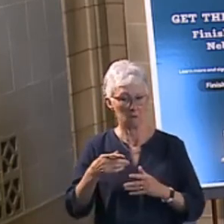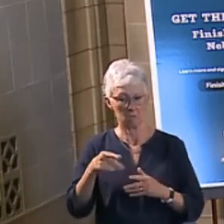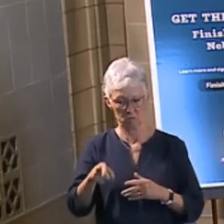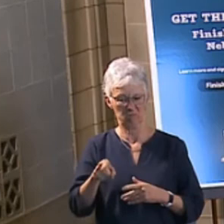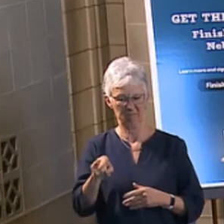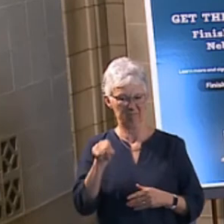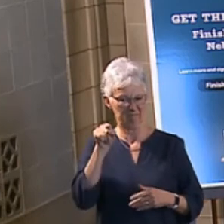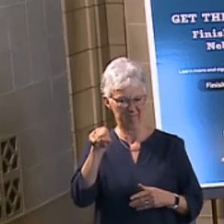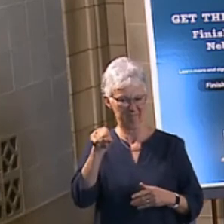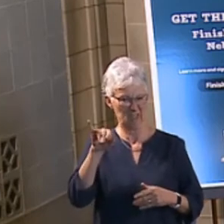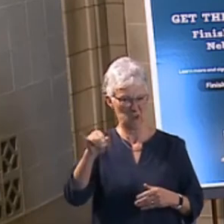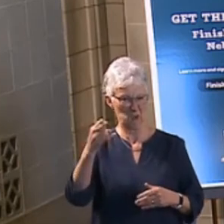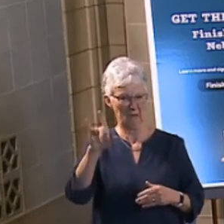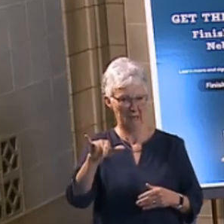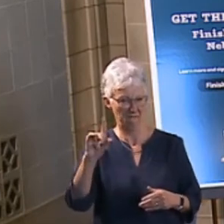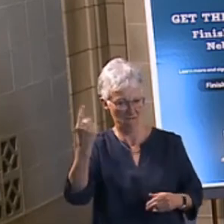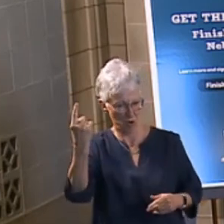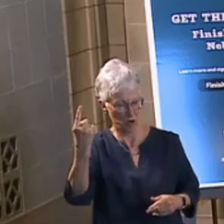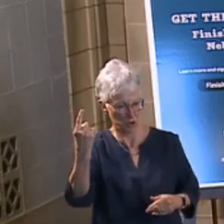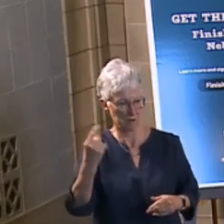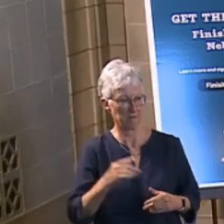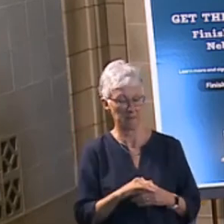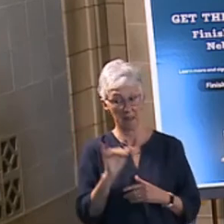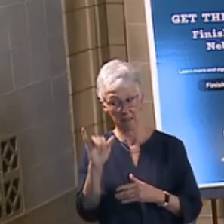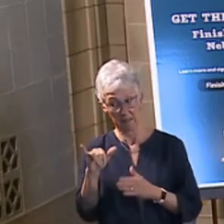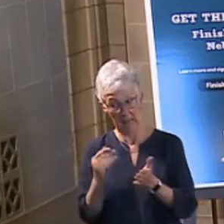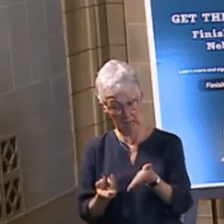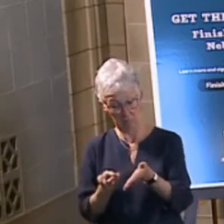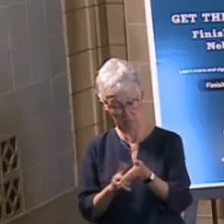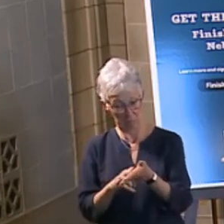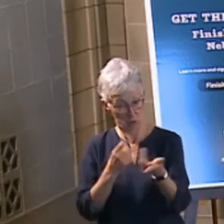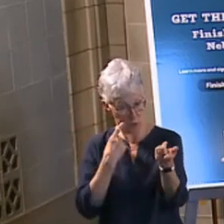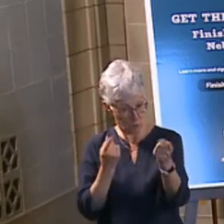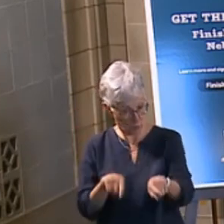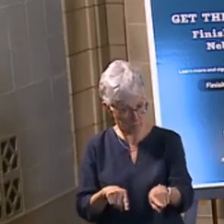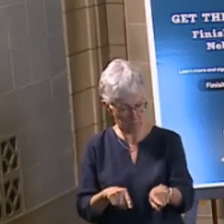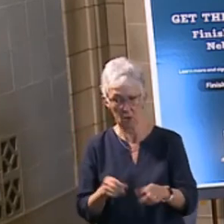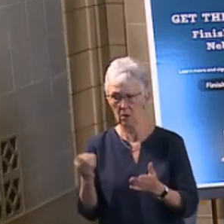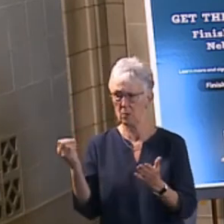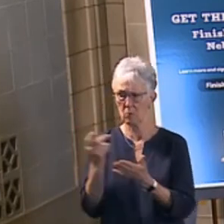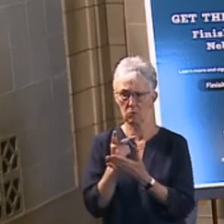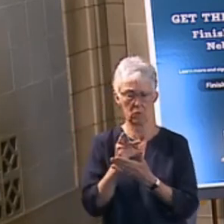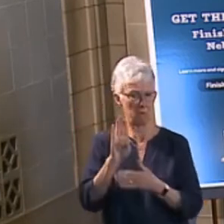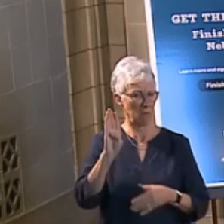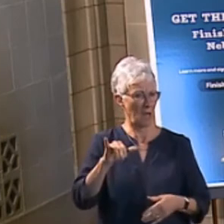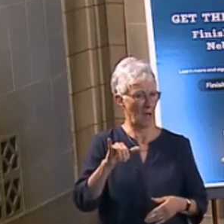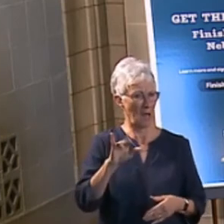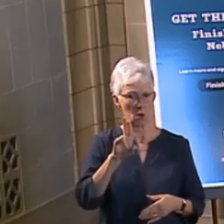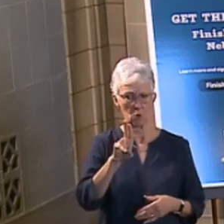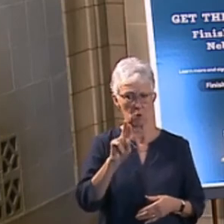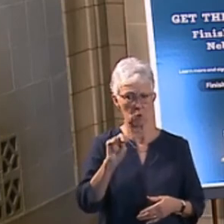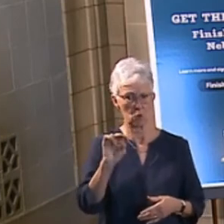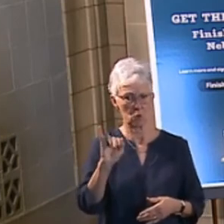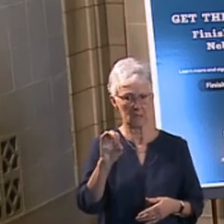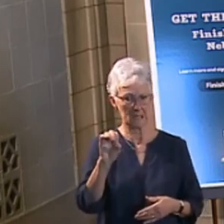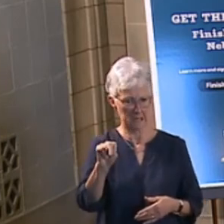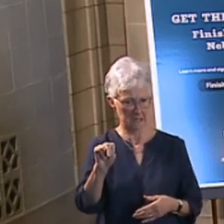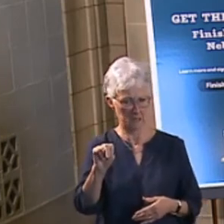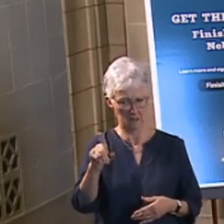And so that, by the way, that contract was approved by the union membership.